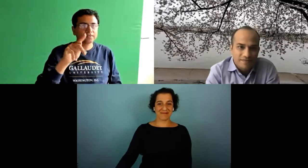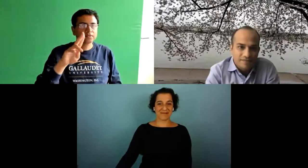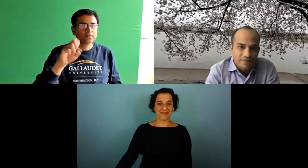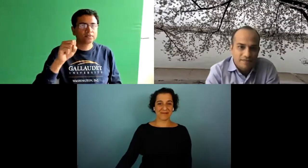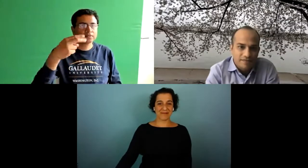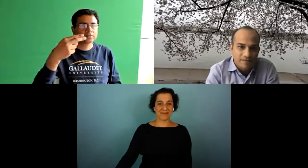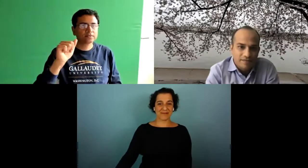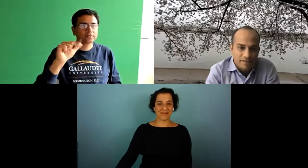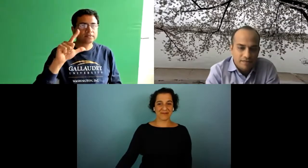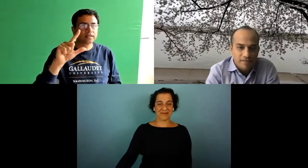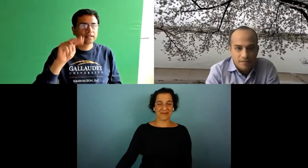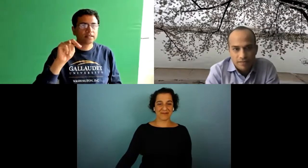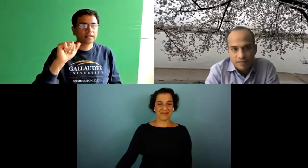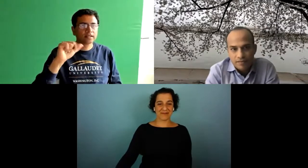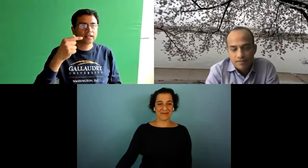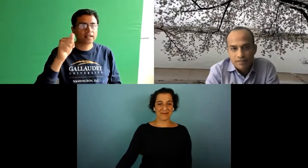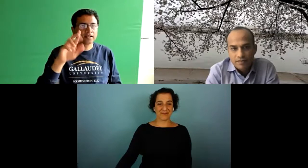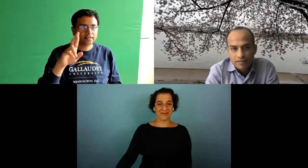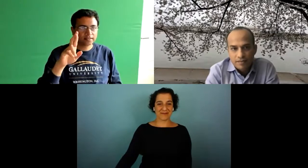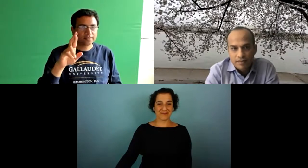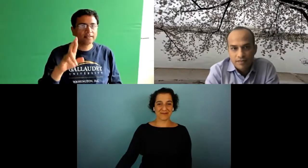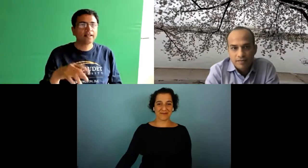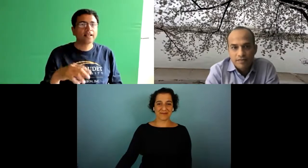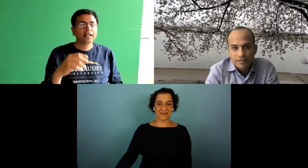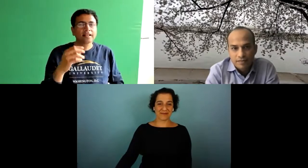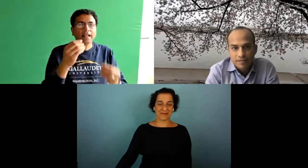hi there this is dr raja kushal nagar